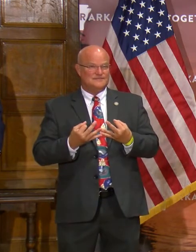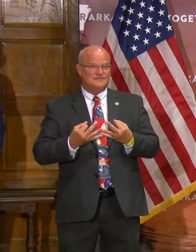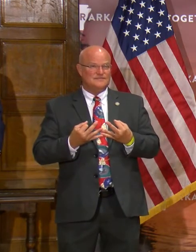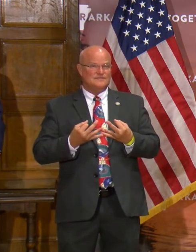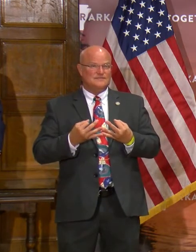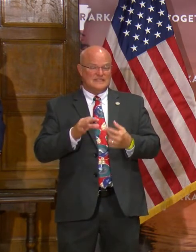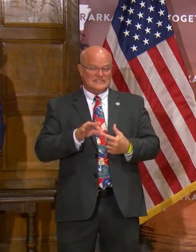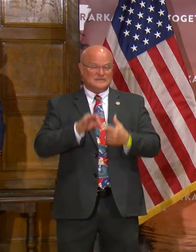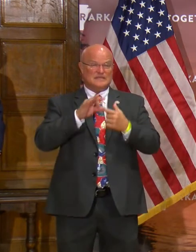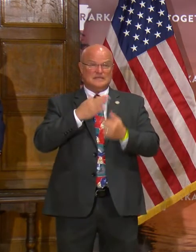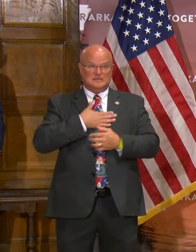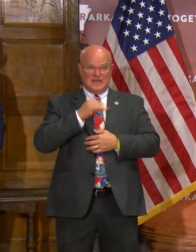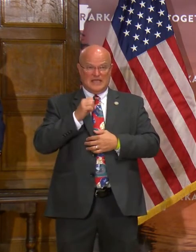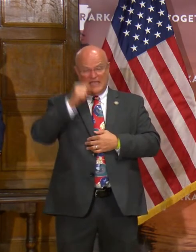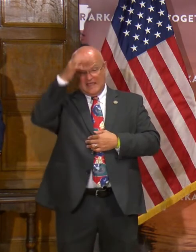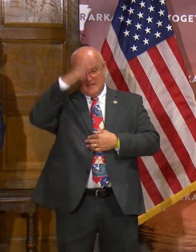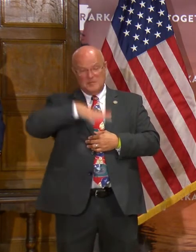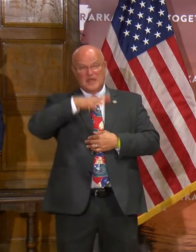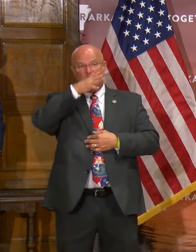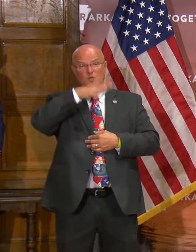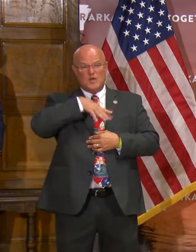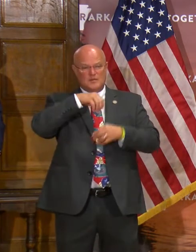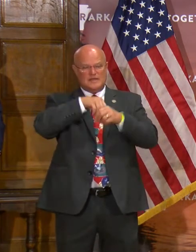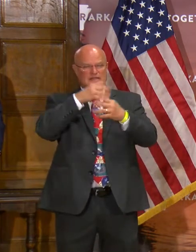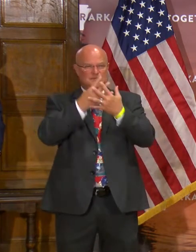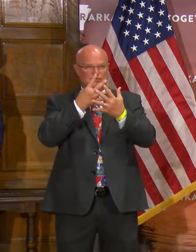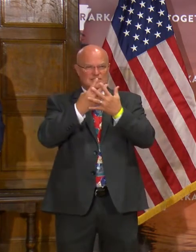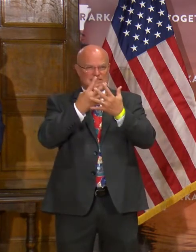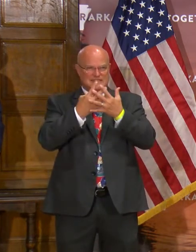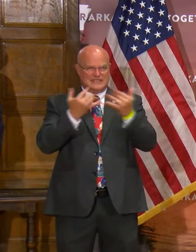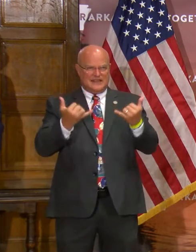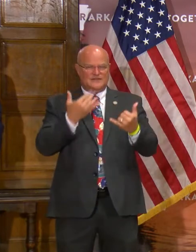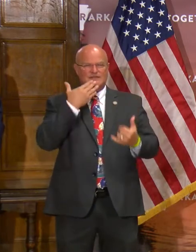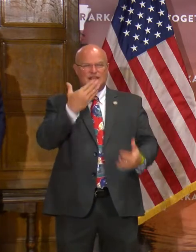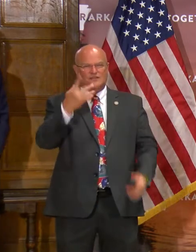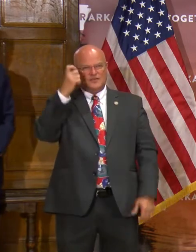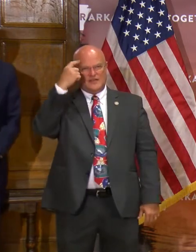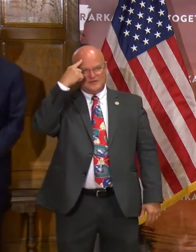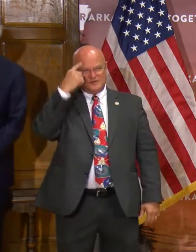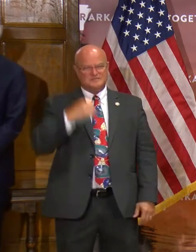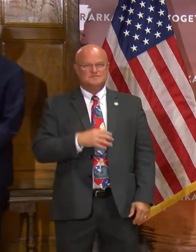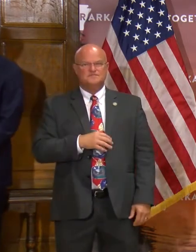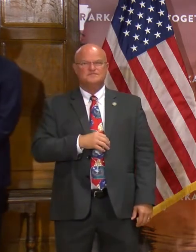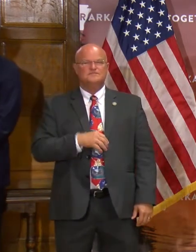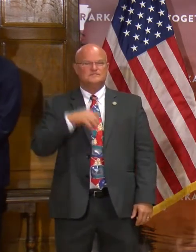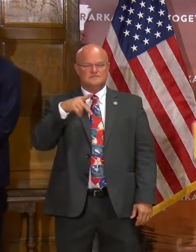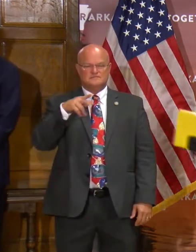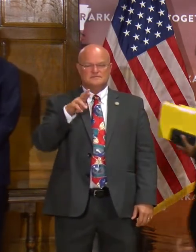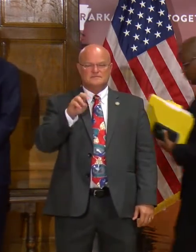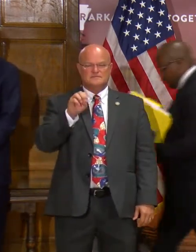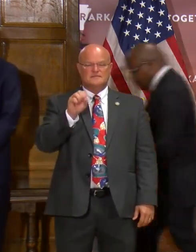especially, in my case, those men and women who are housed within our facilities. Thank you, Governor. Thank you,